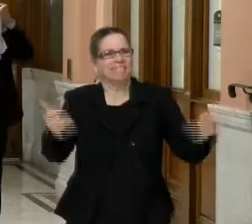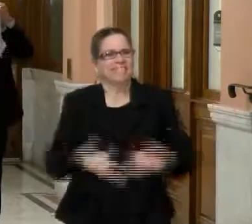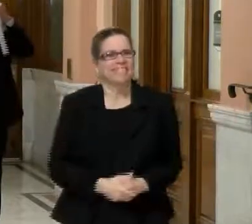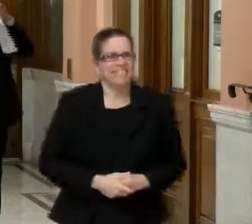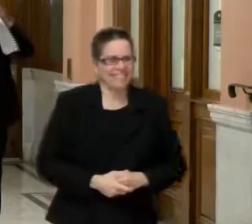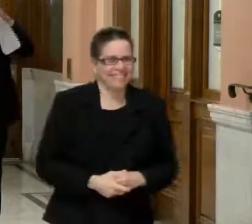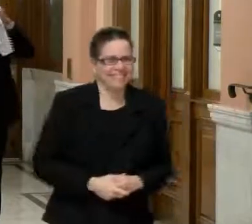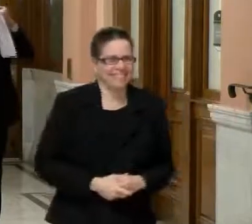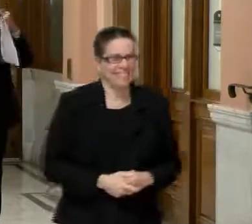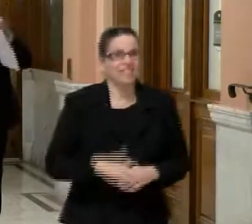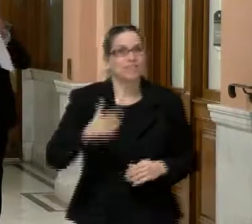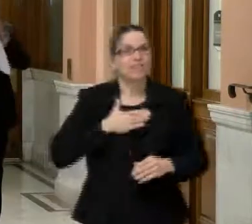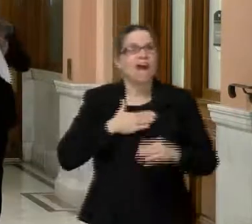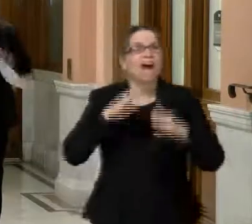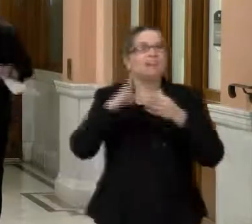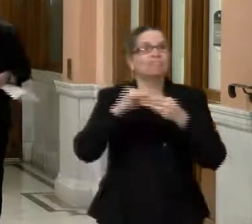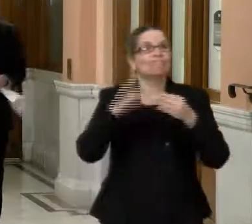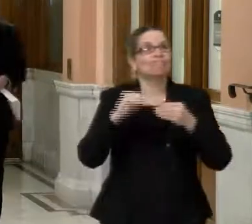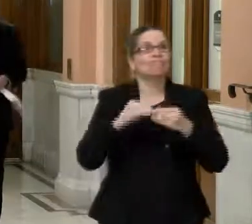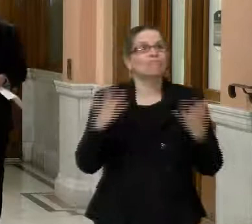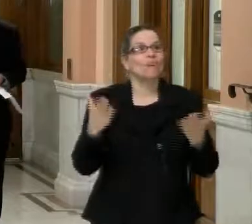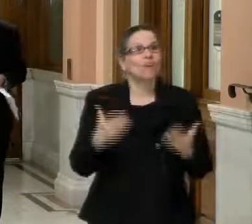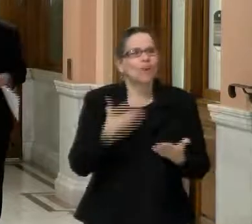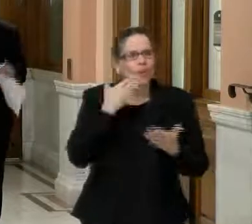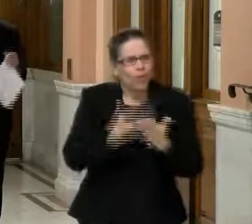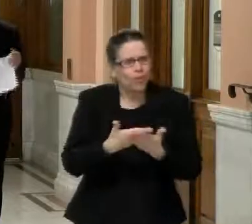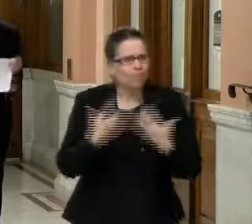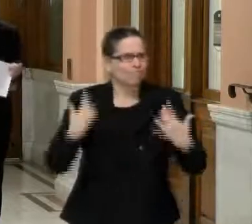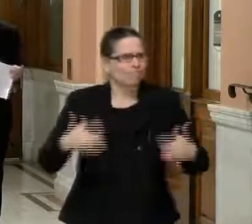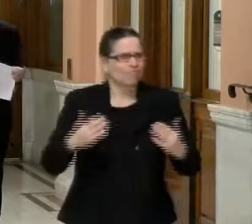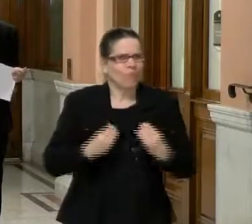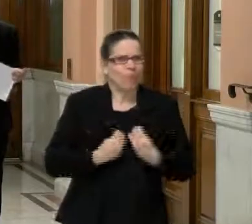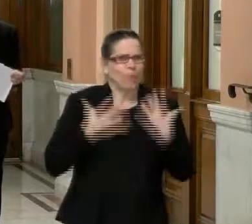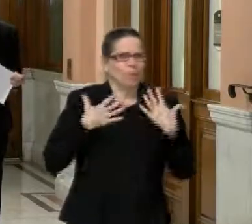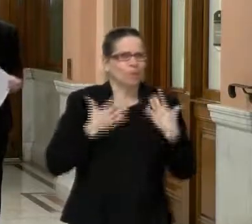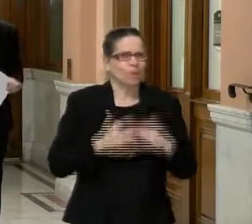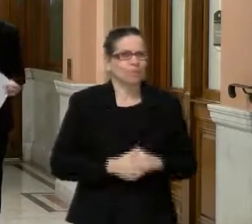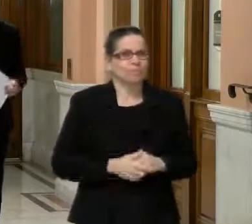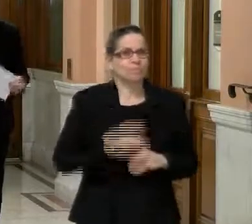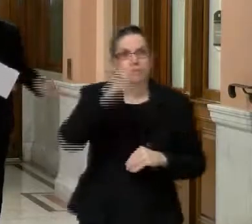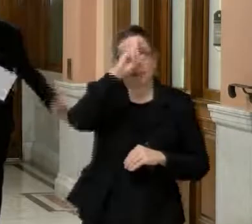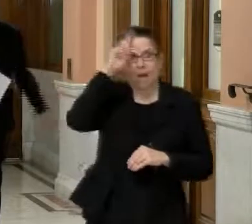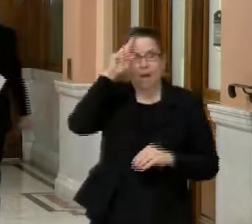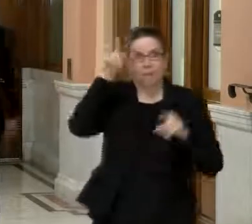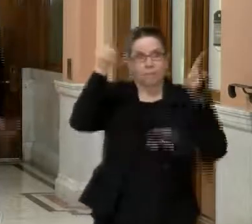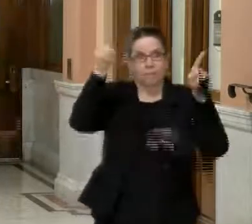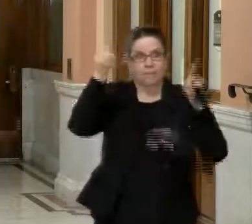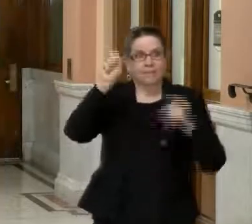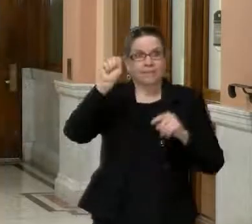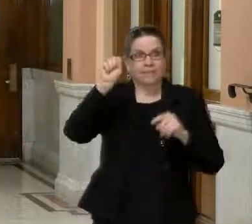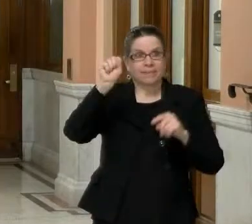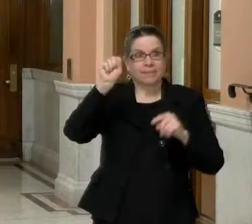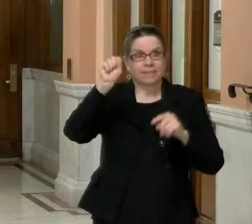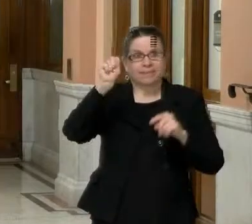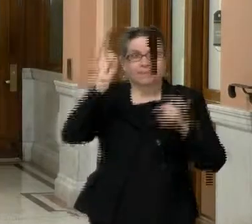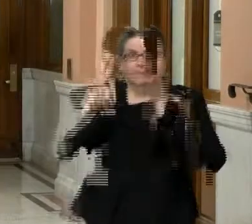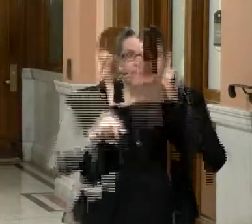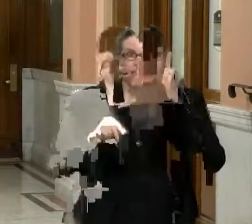I think, pretty encouraging. We are seeing, uh, in the hospital systems, both, uh, St. Vincent's and